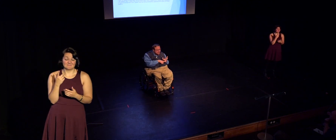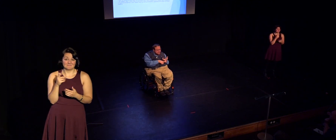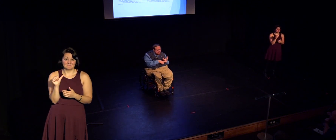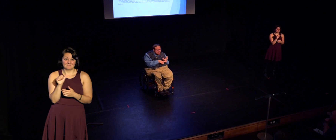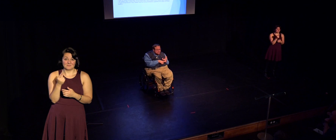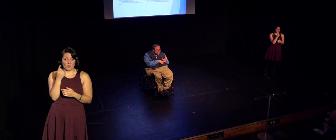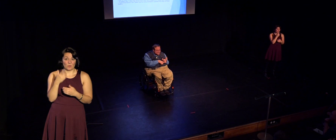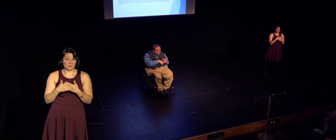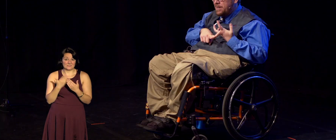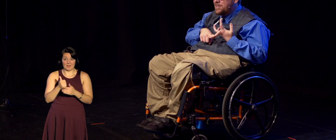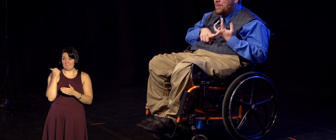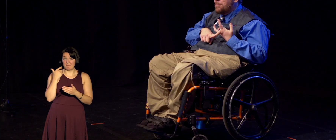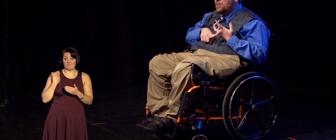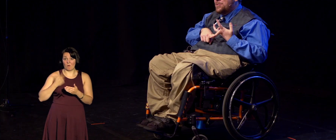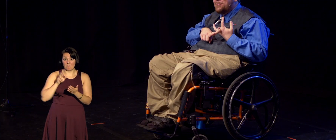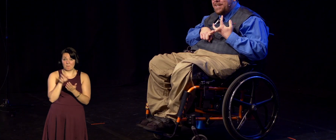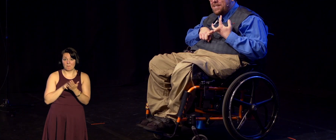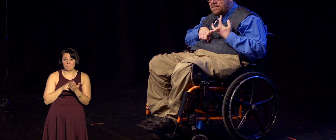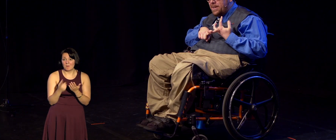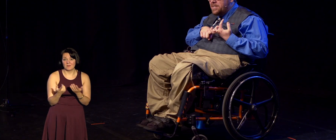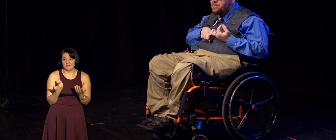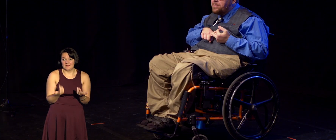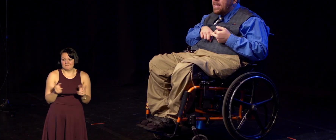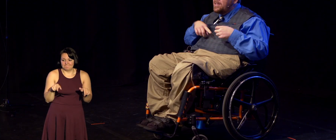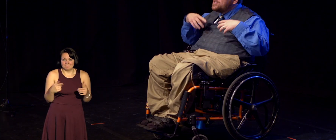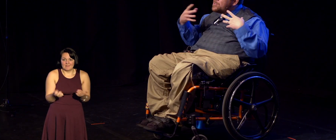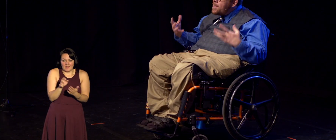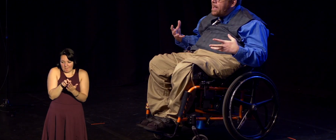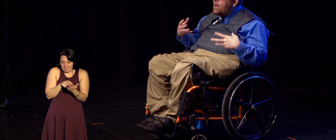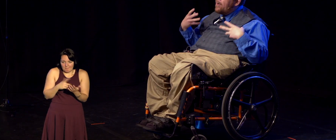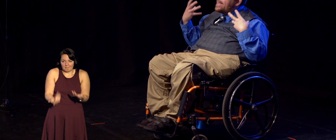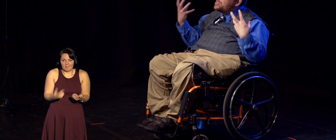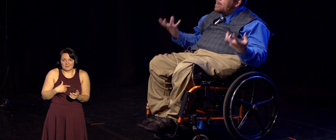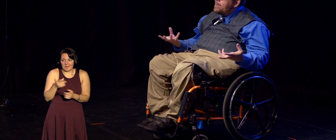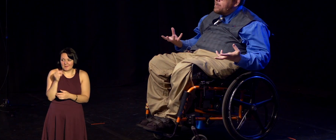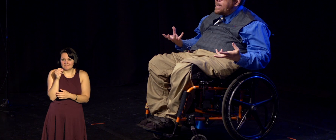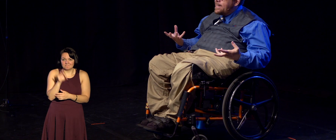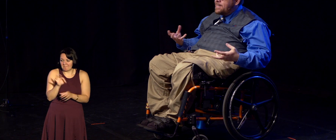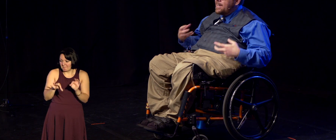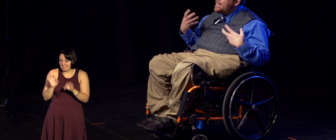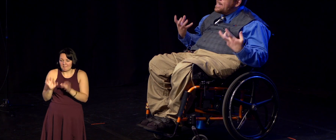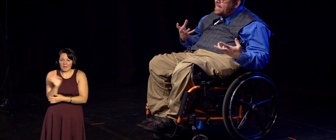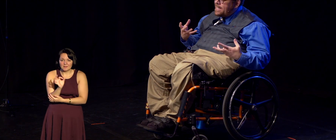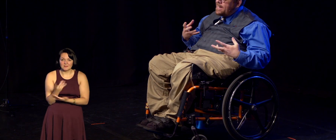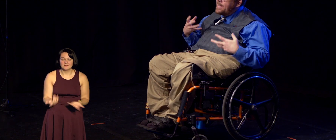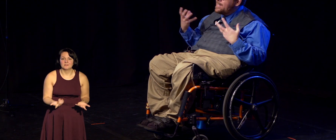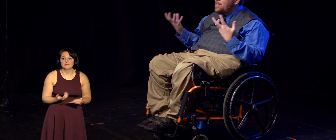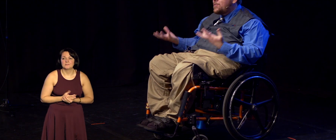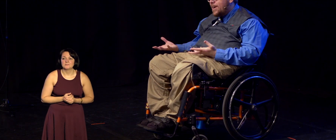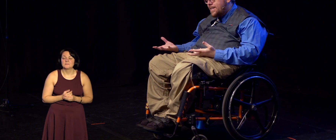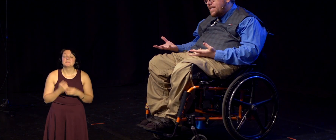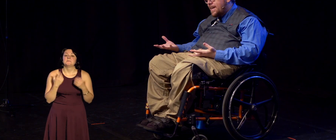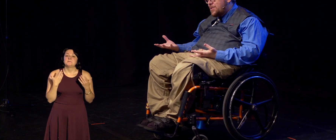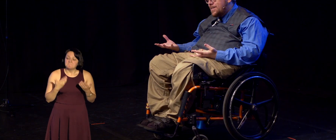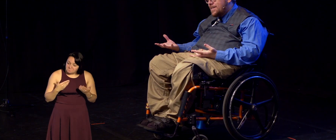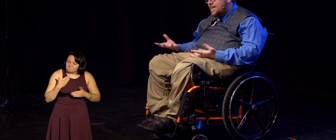I can't call public transportation because you have to book those three days in advance. So somehow I jerry-rig it, I get in, I get to